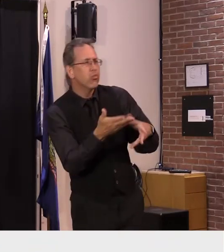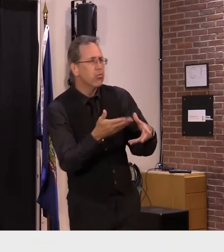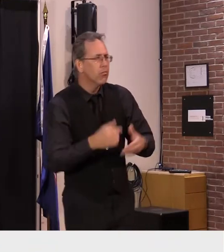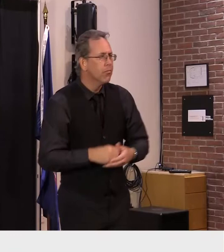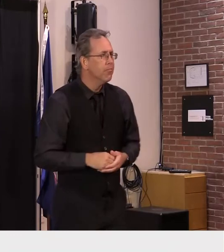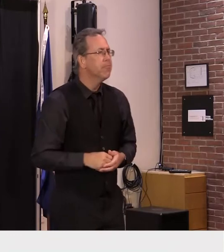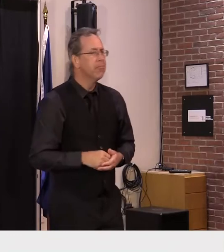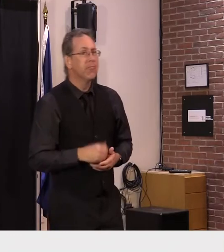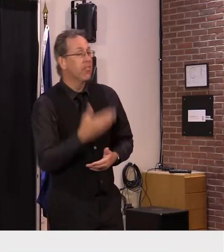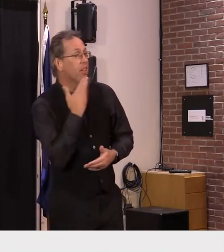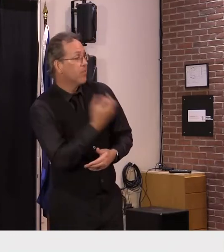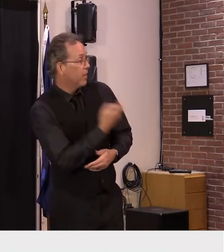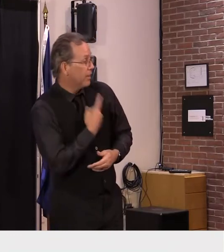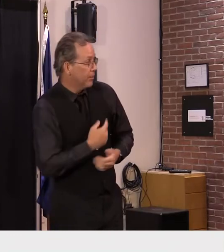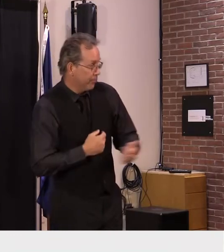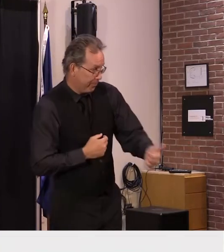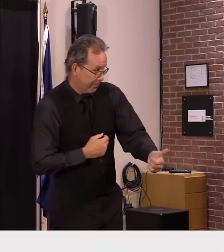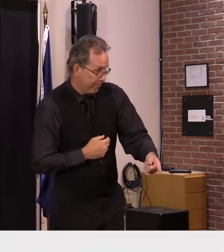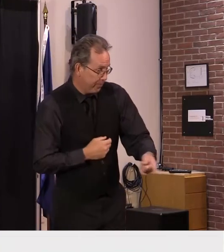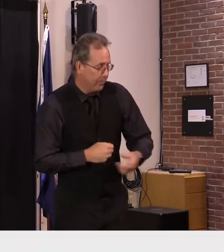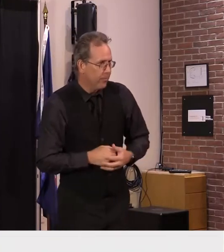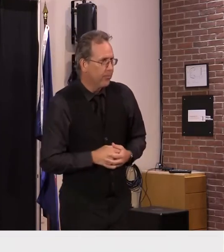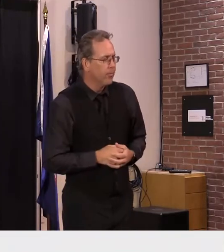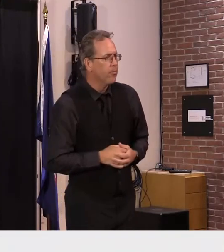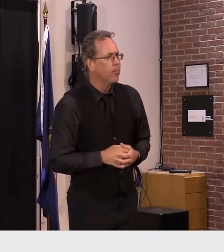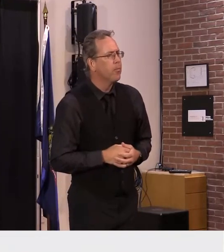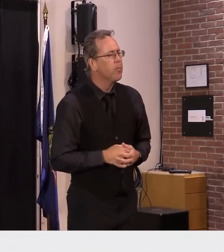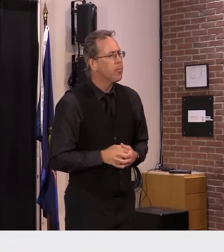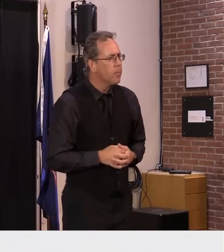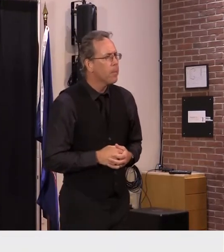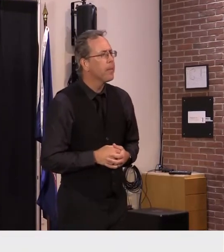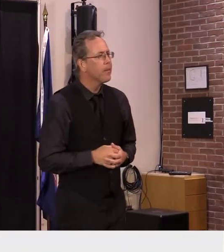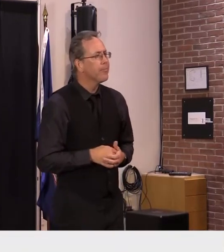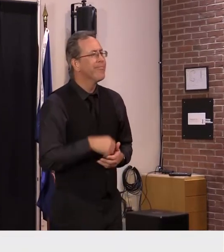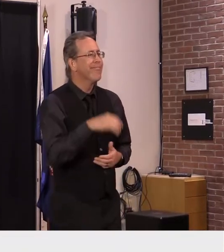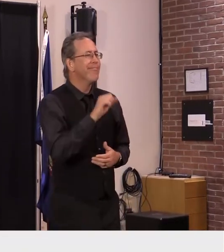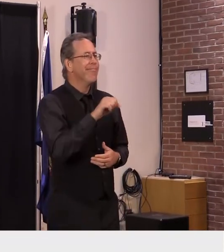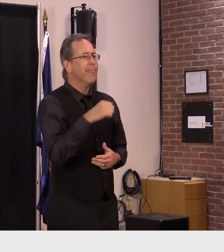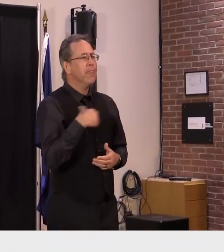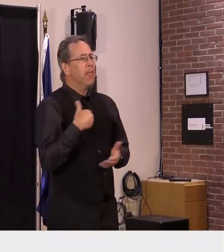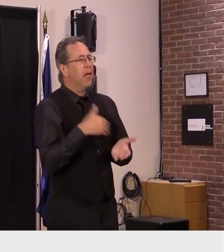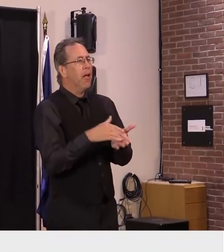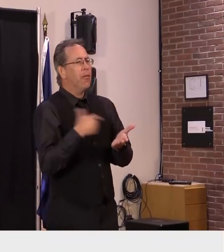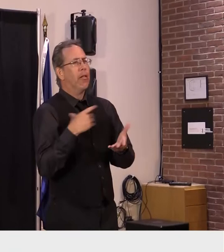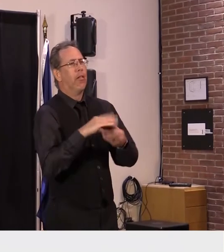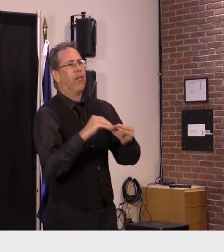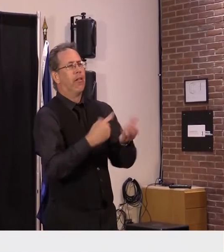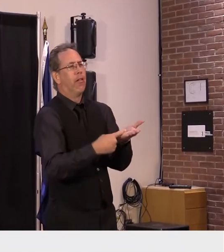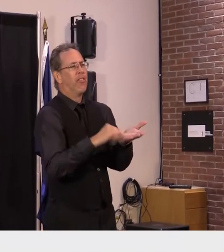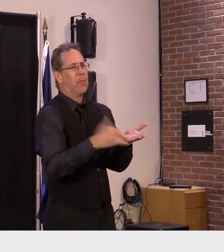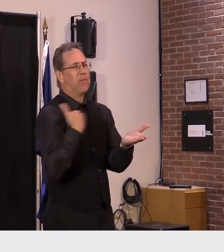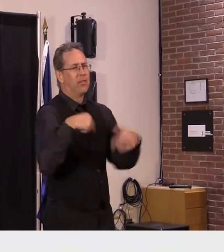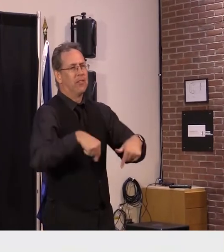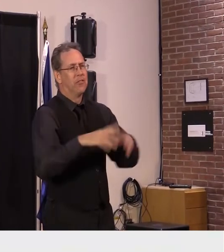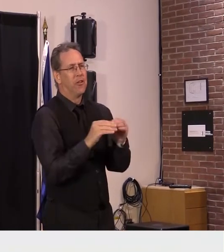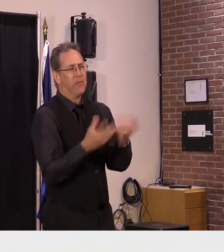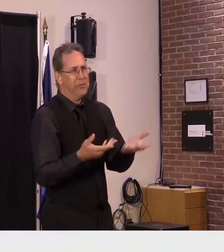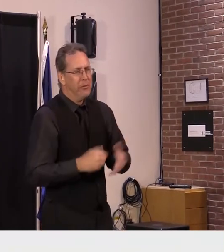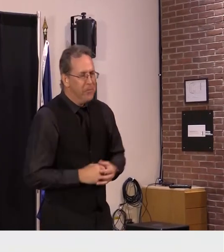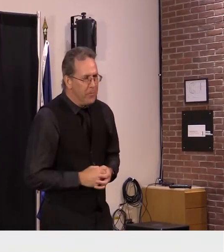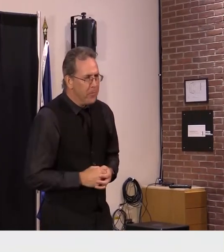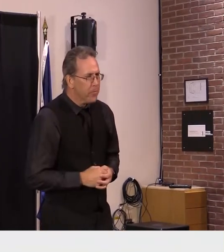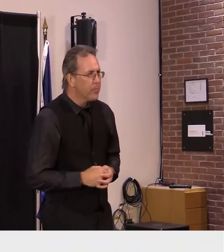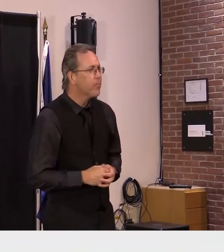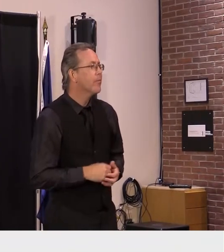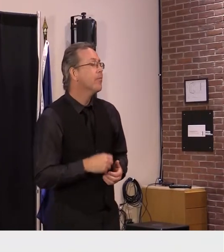for highlighting that um it's a topic i frequently highlight at these press conferences we've done very well with